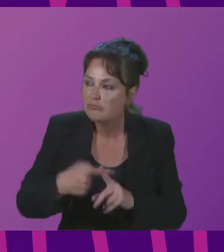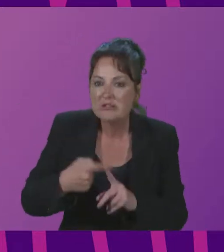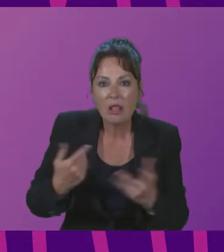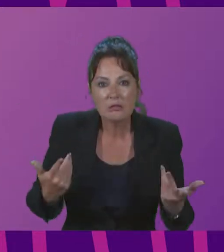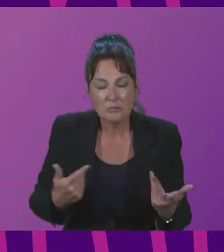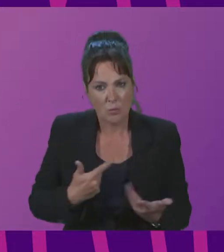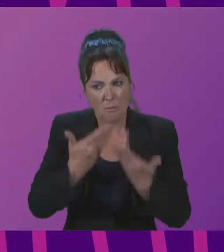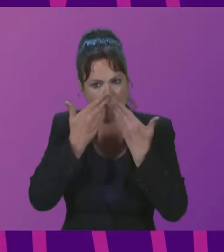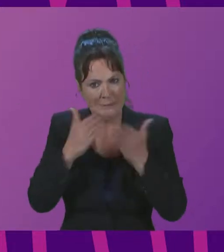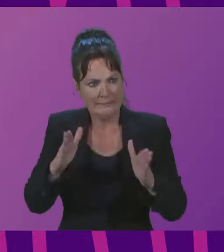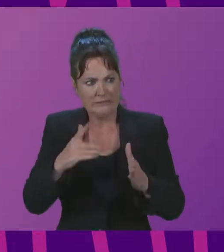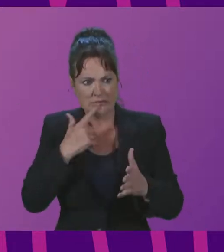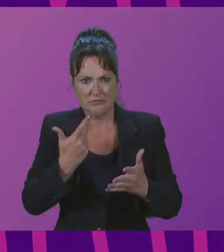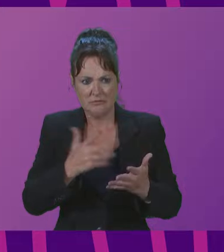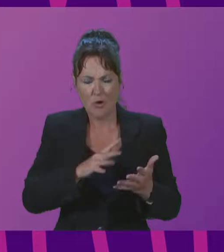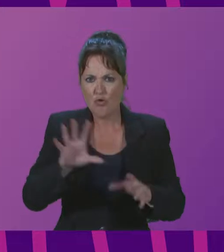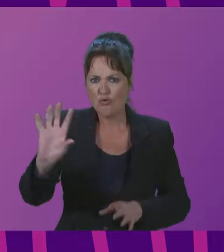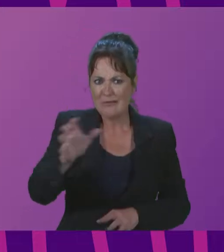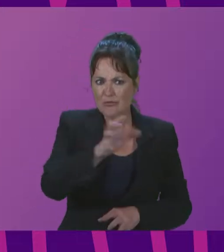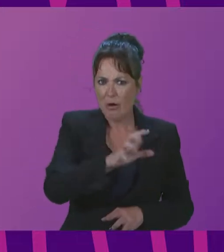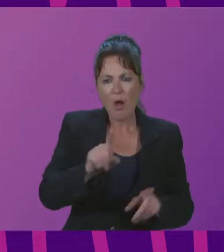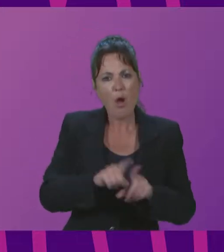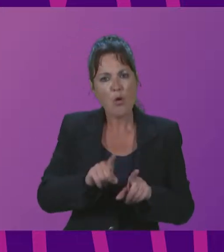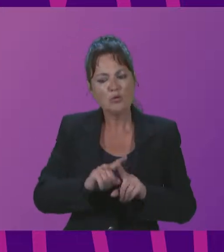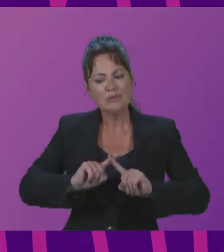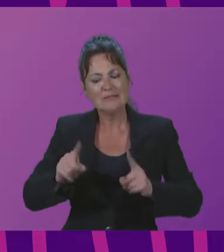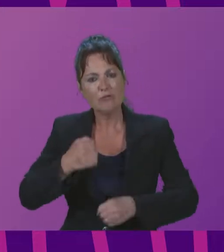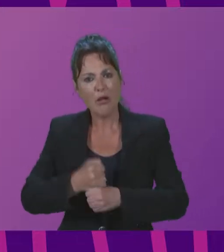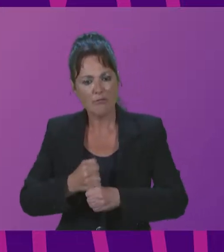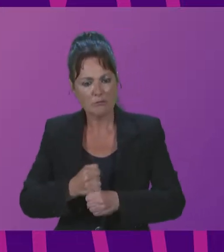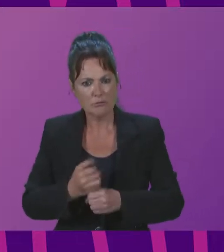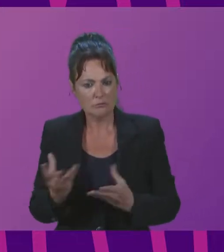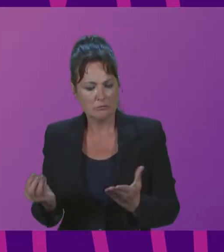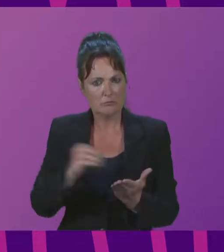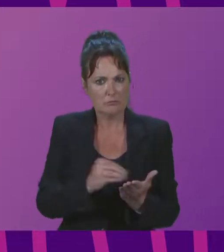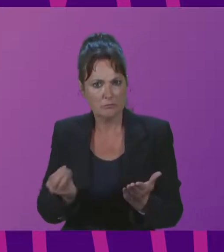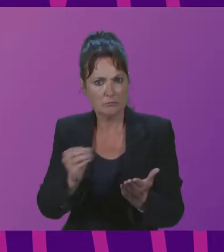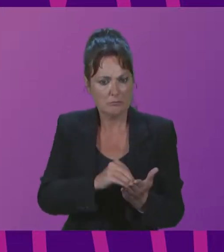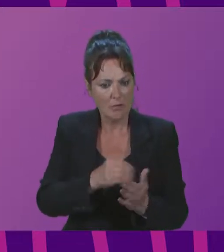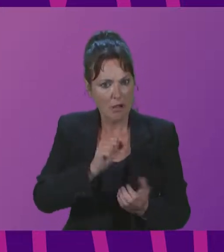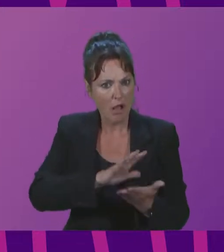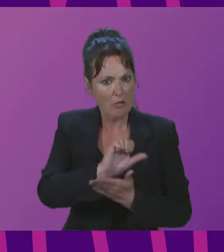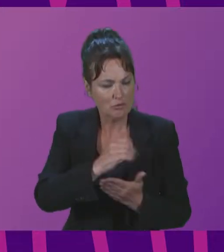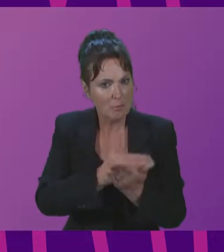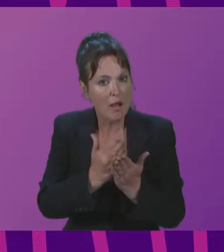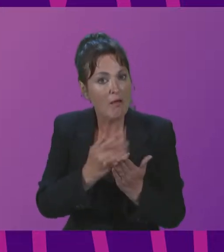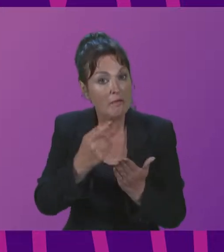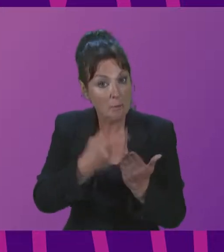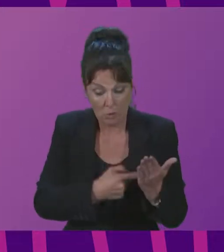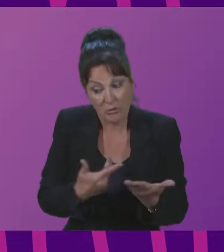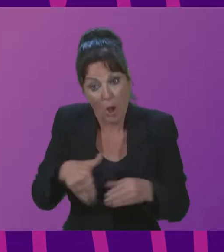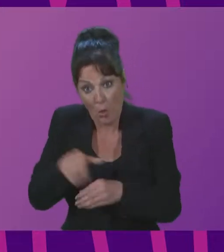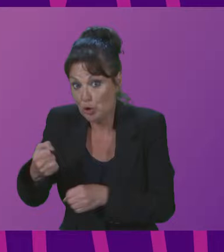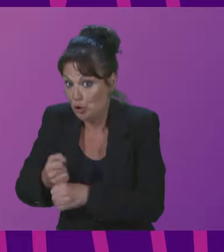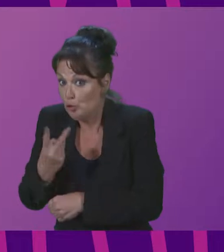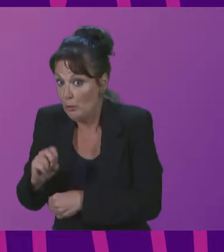integration of culture in regional and intergovernmental forums, including the G20. UNESCO